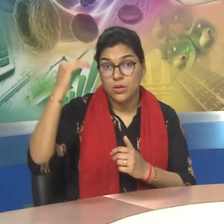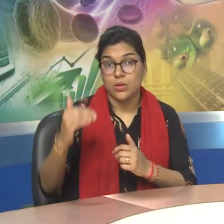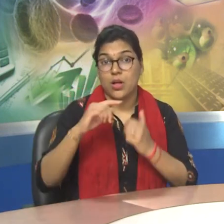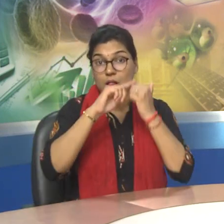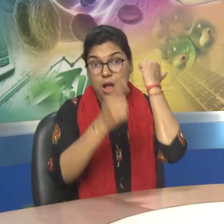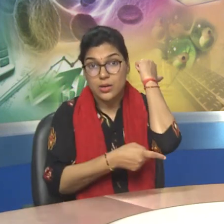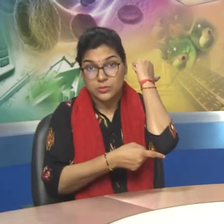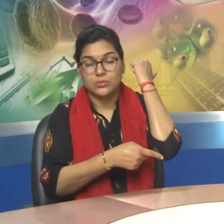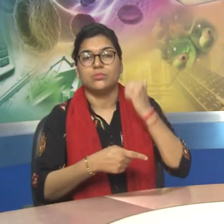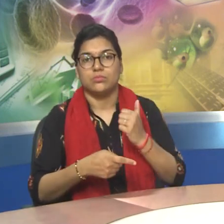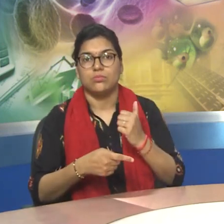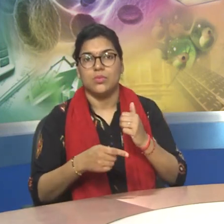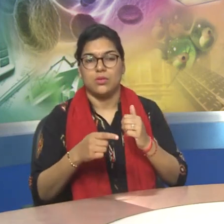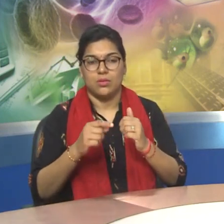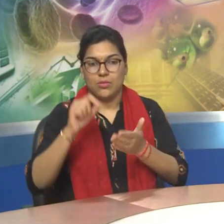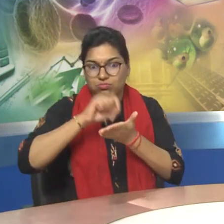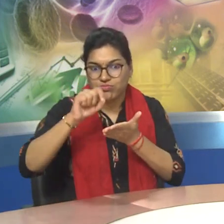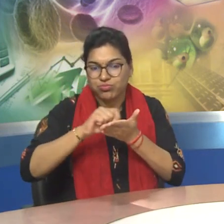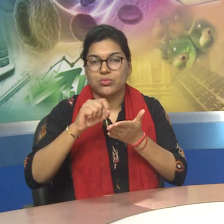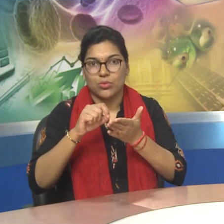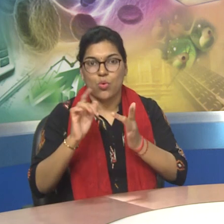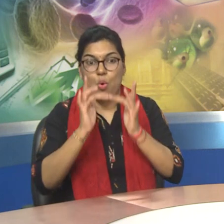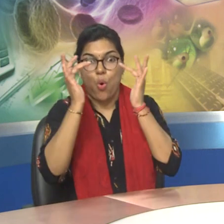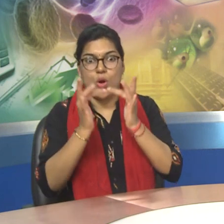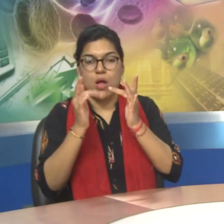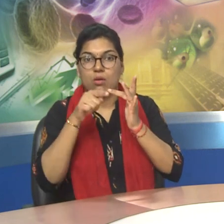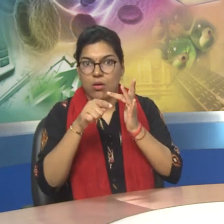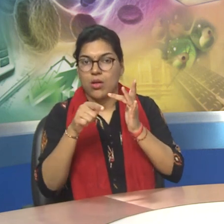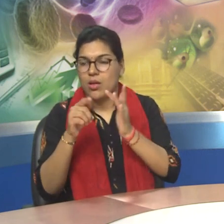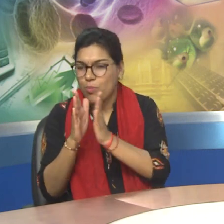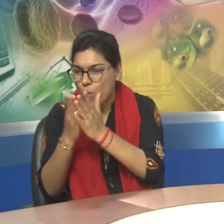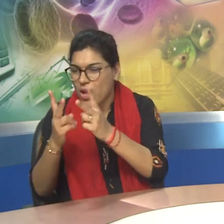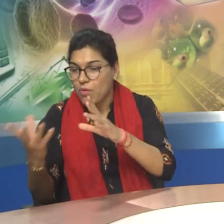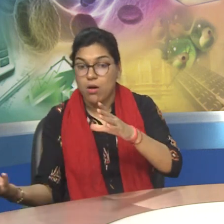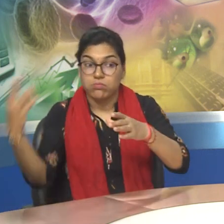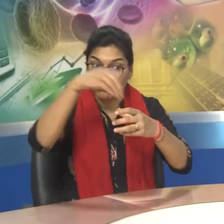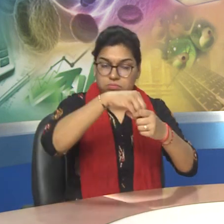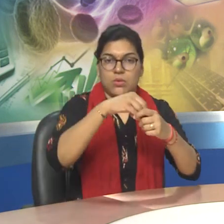And the last option is e-journals.